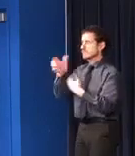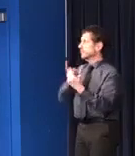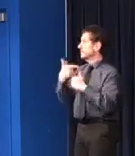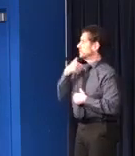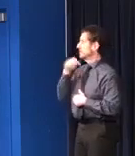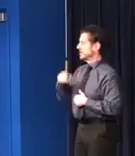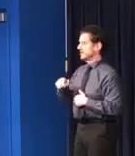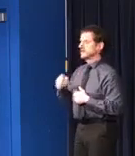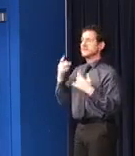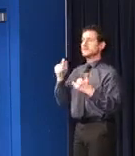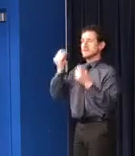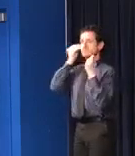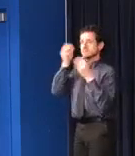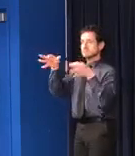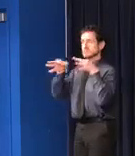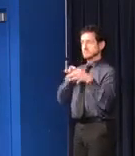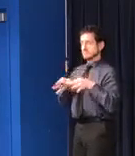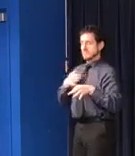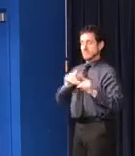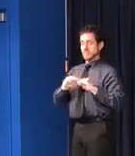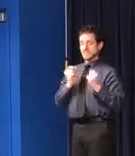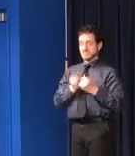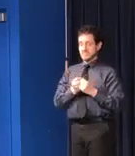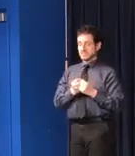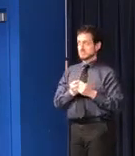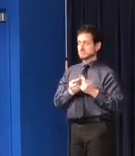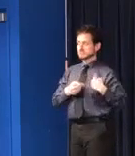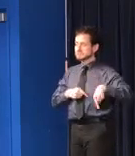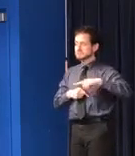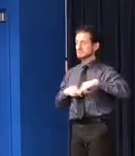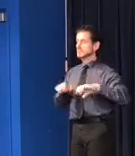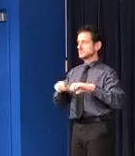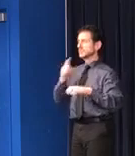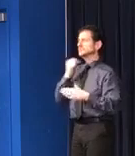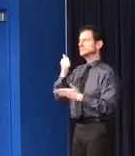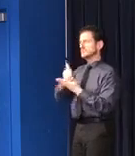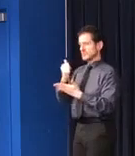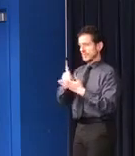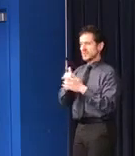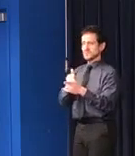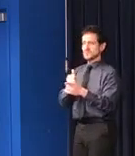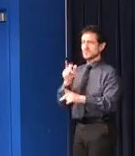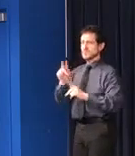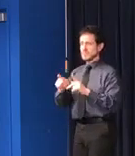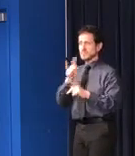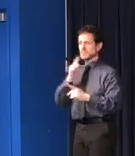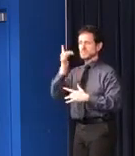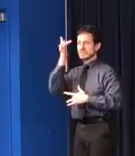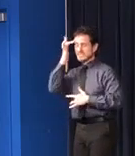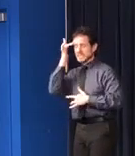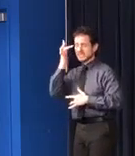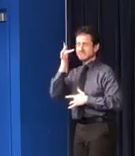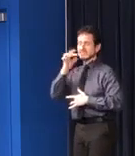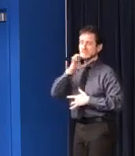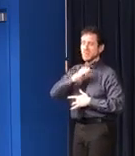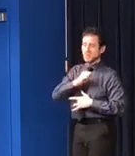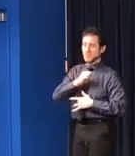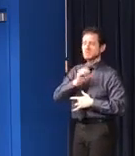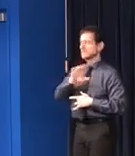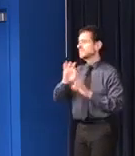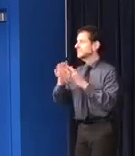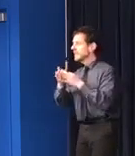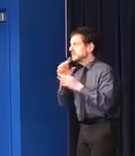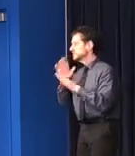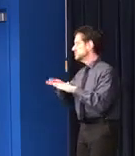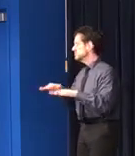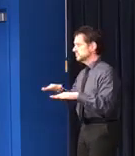what my team and I have been doing to ease the burden of this moment on our most vulnerable residents, our families, and our children.